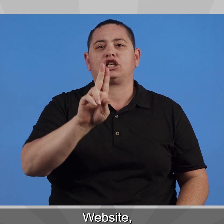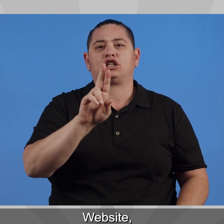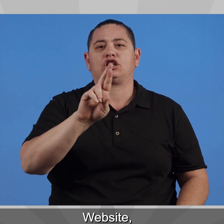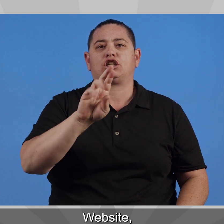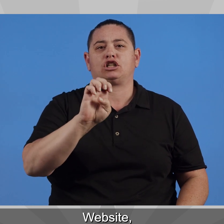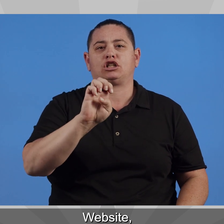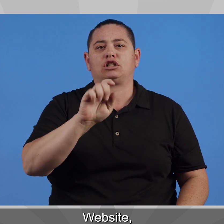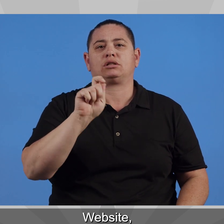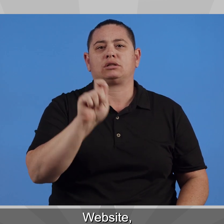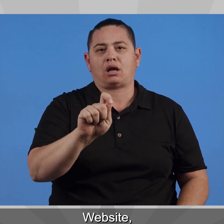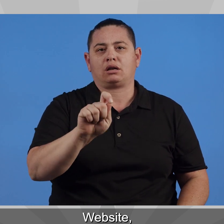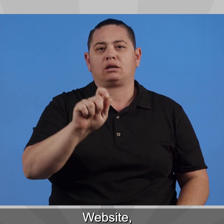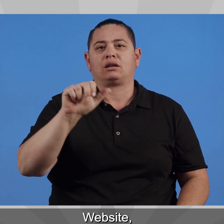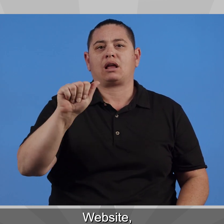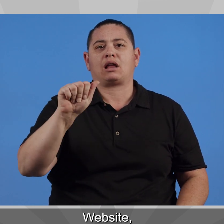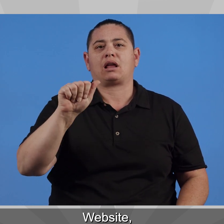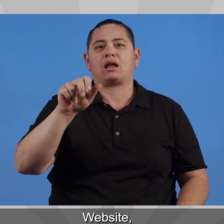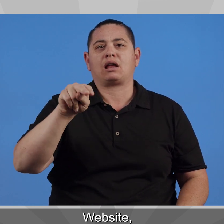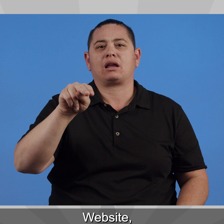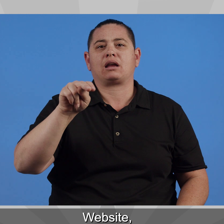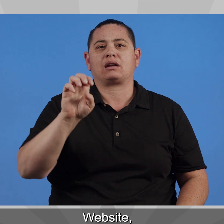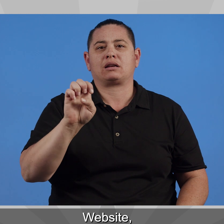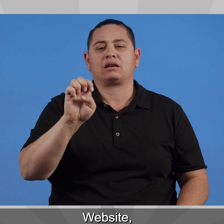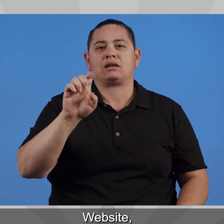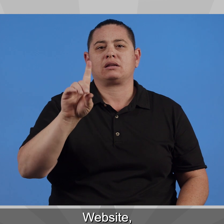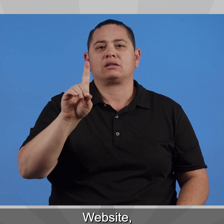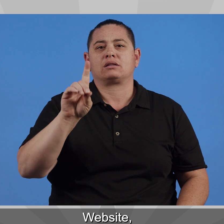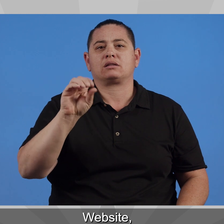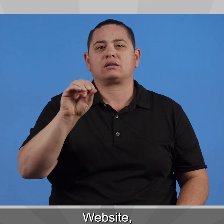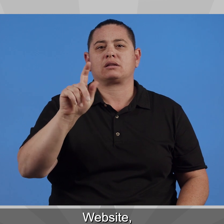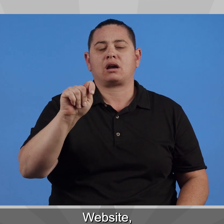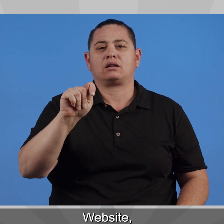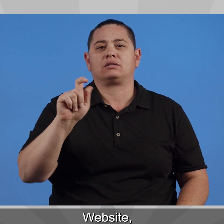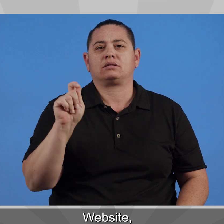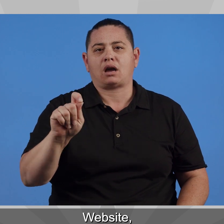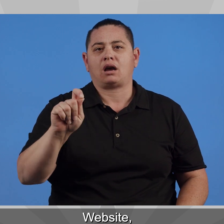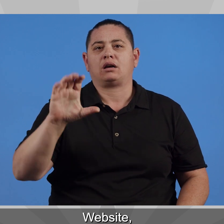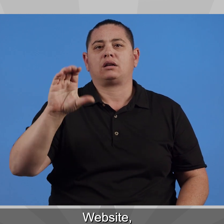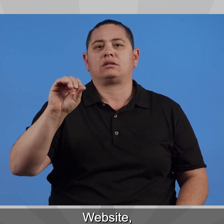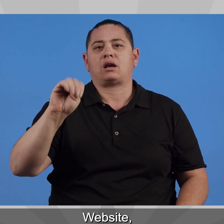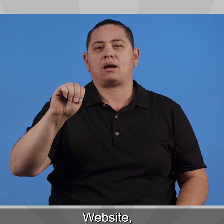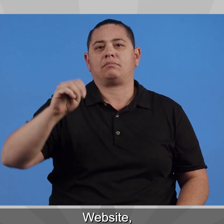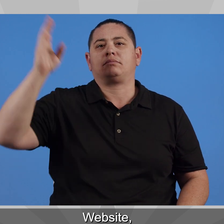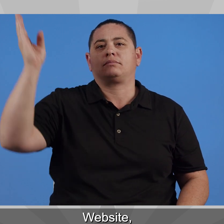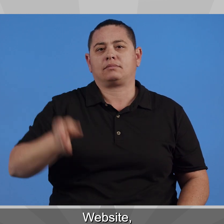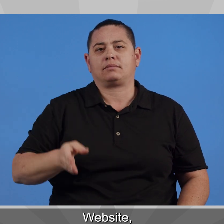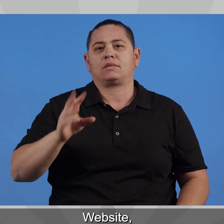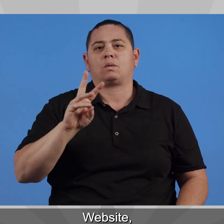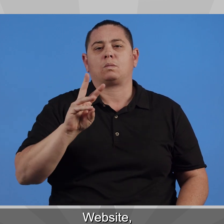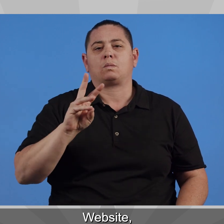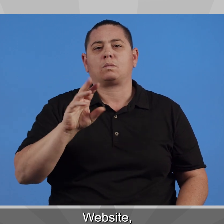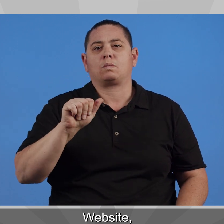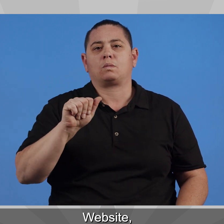slash secure dot anadot dot com forward slash